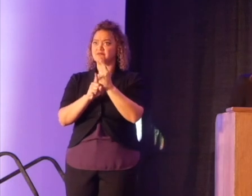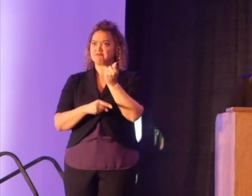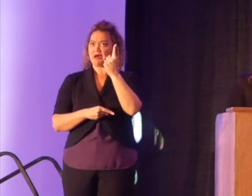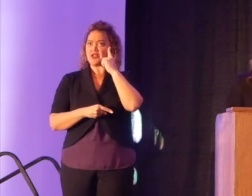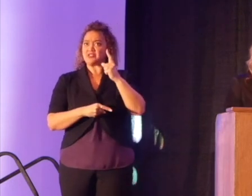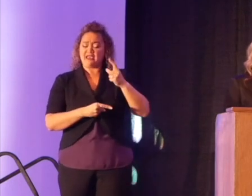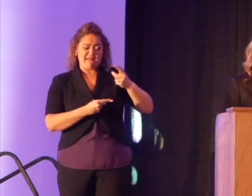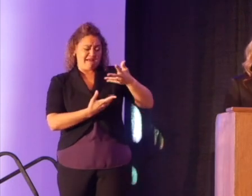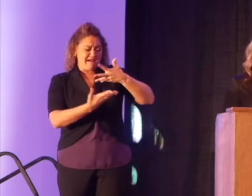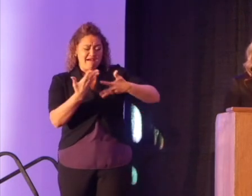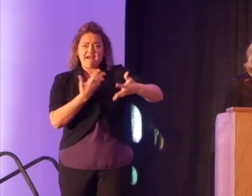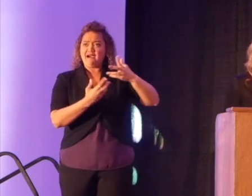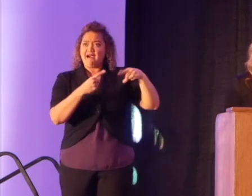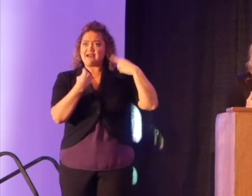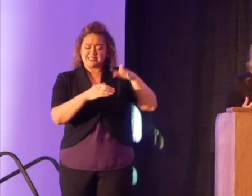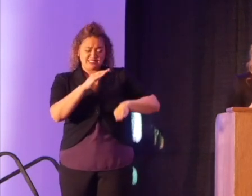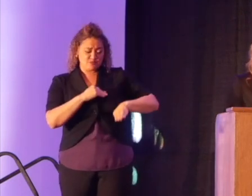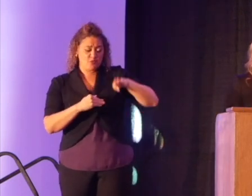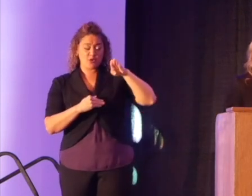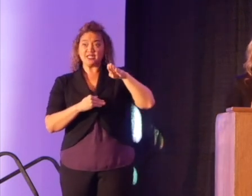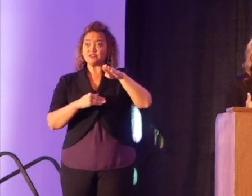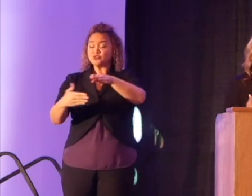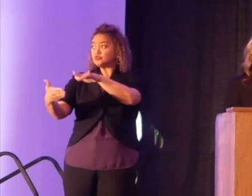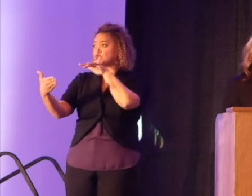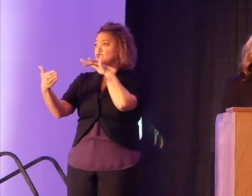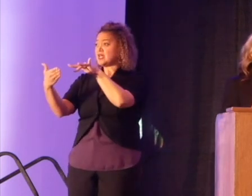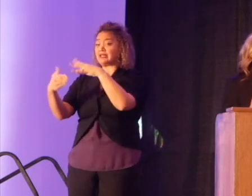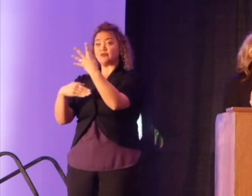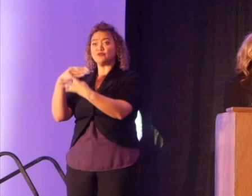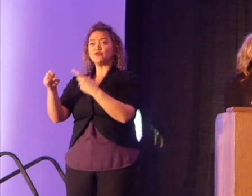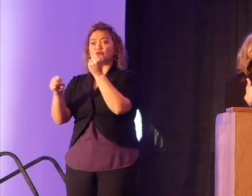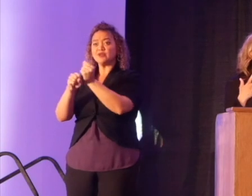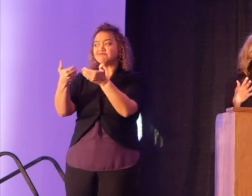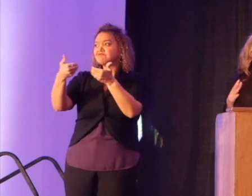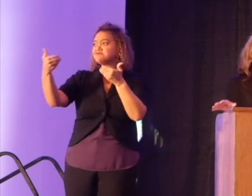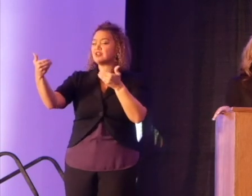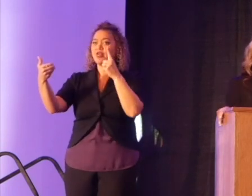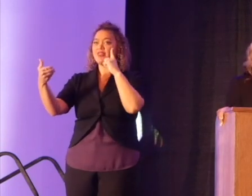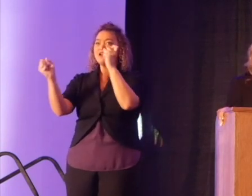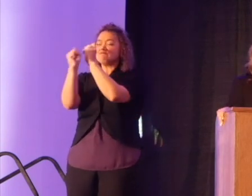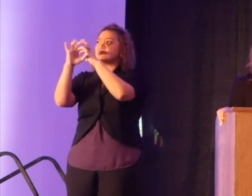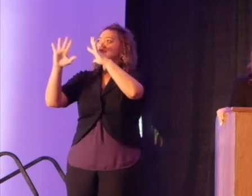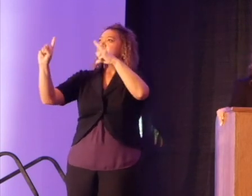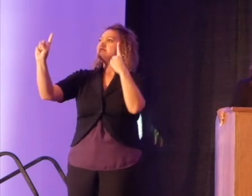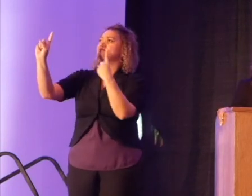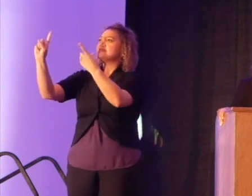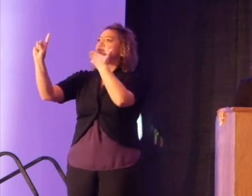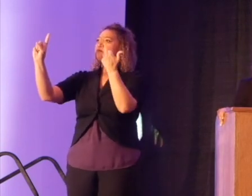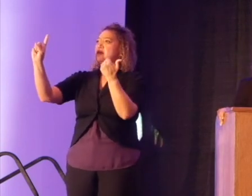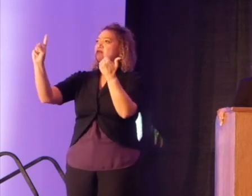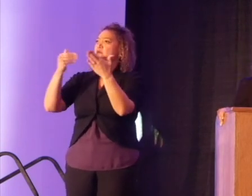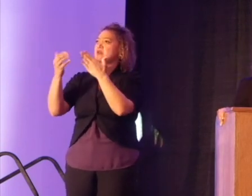with since I was born, to study there, and to spend four years with the promise of something better when I finished.